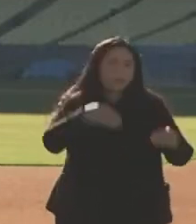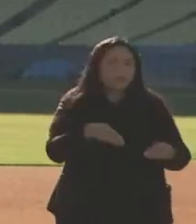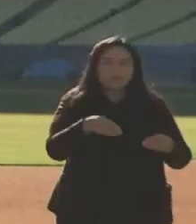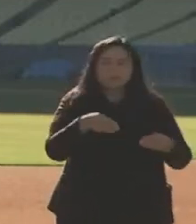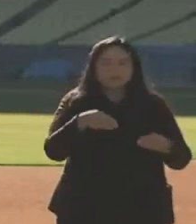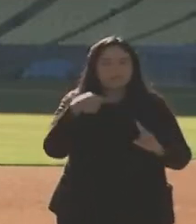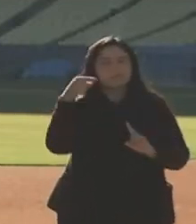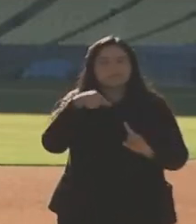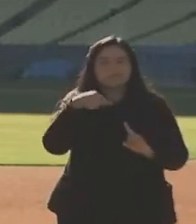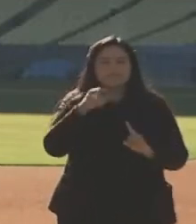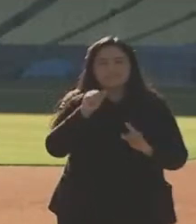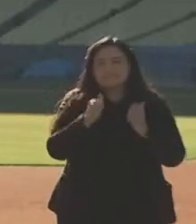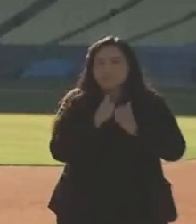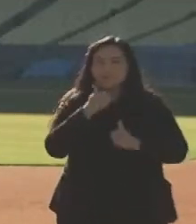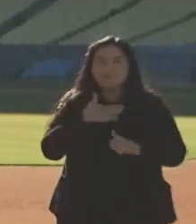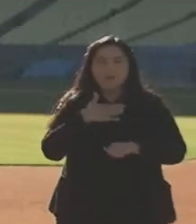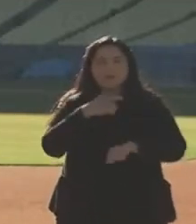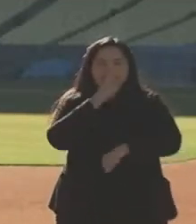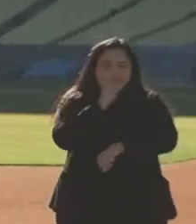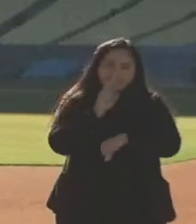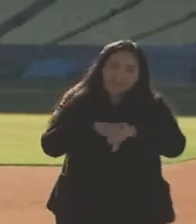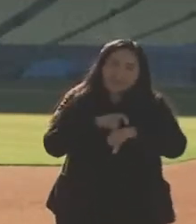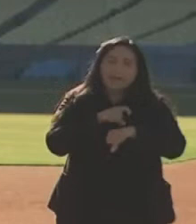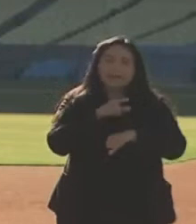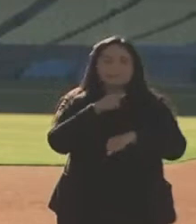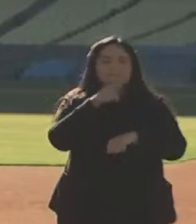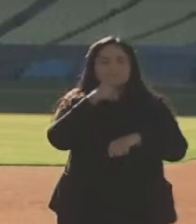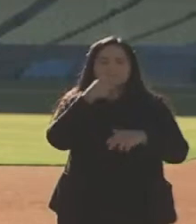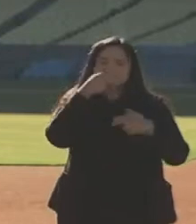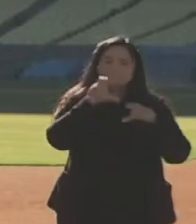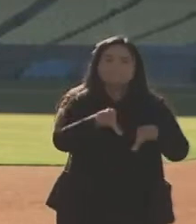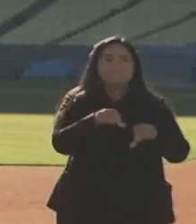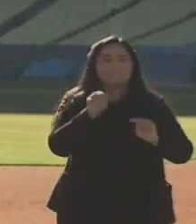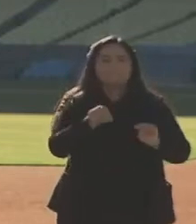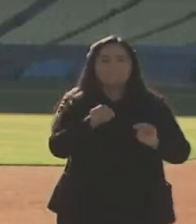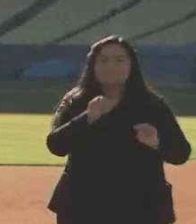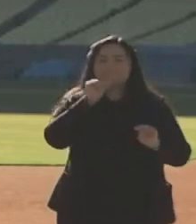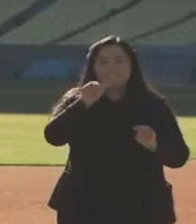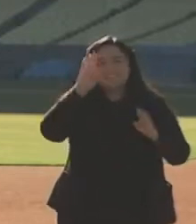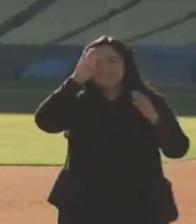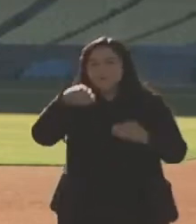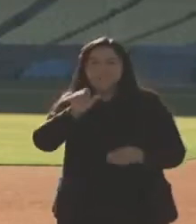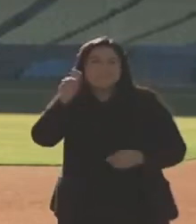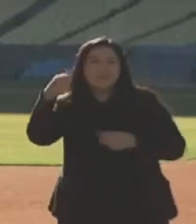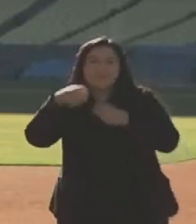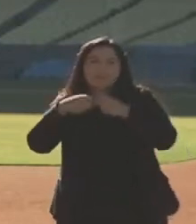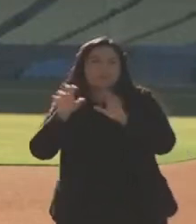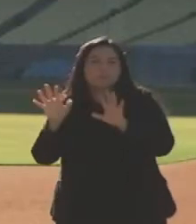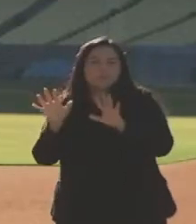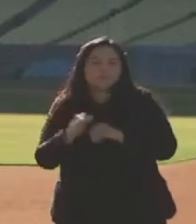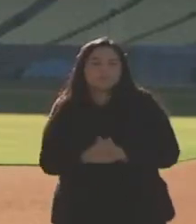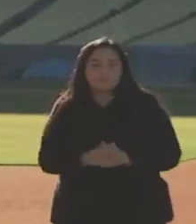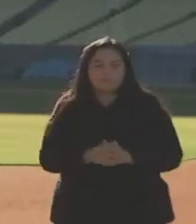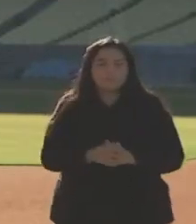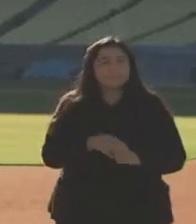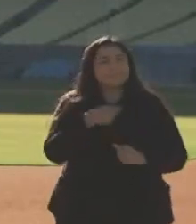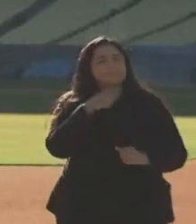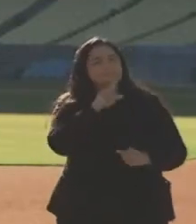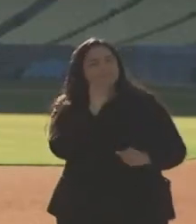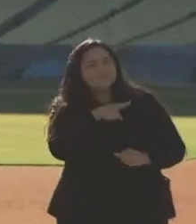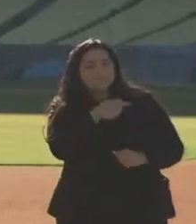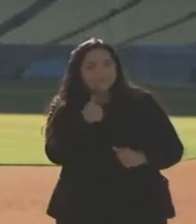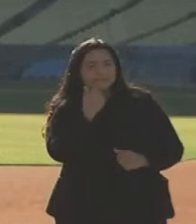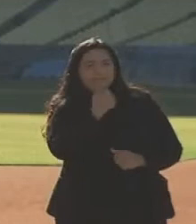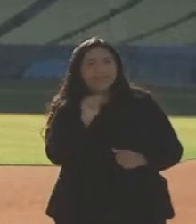putting most of my time and respectfully not focusing on those issues. Do you have any timeline on when